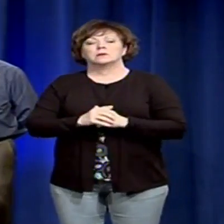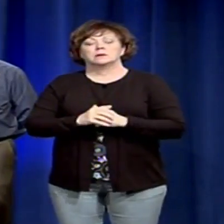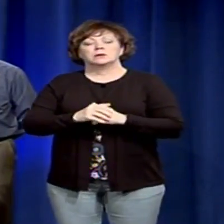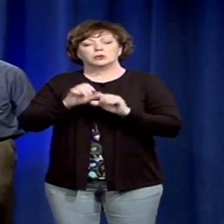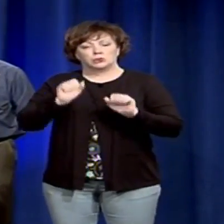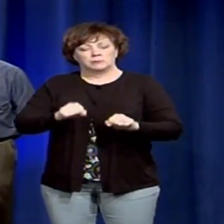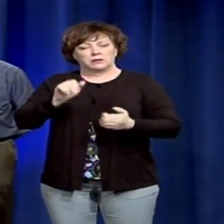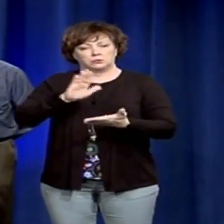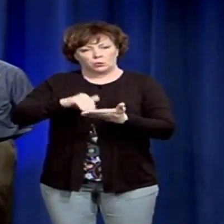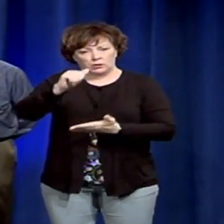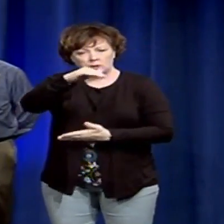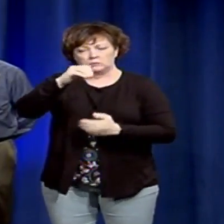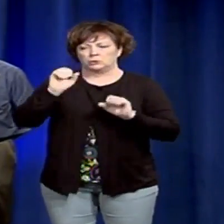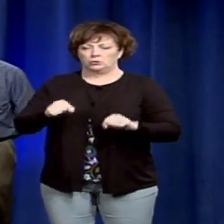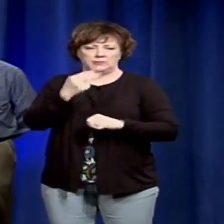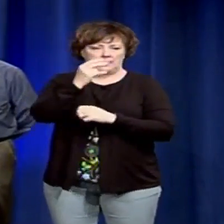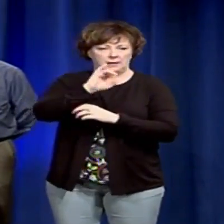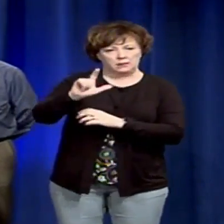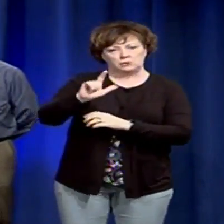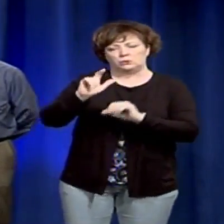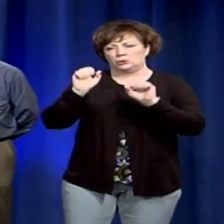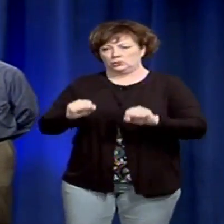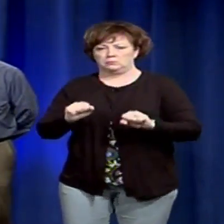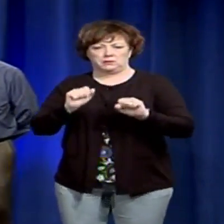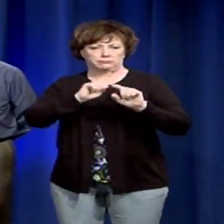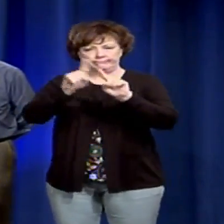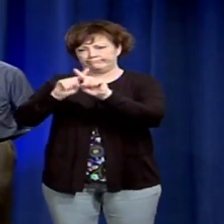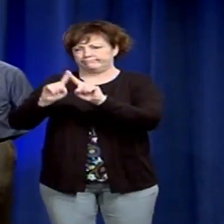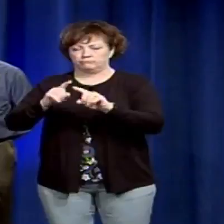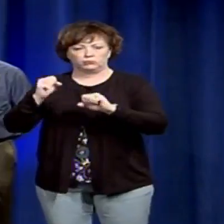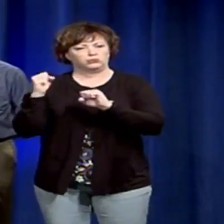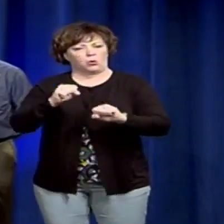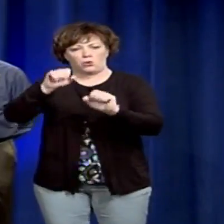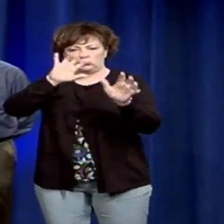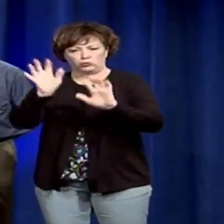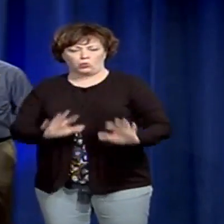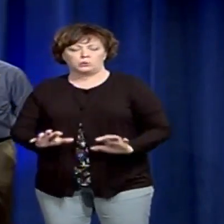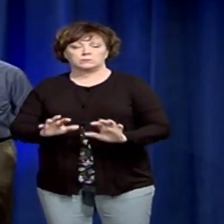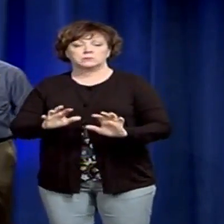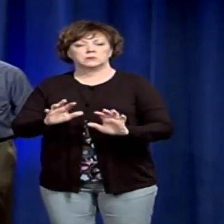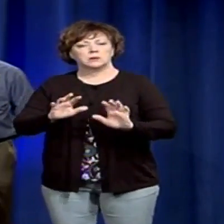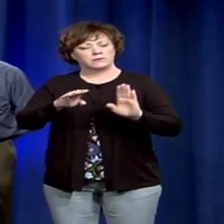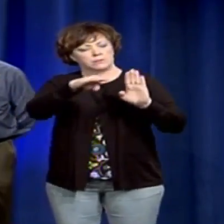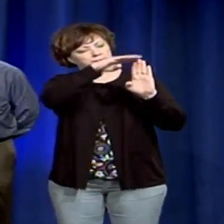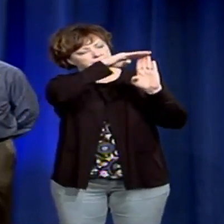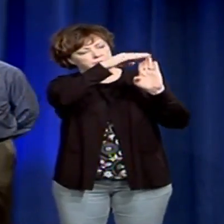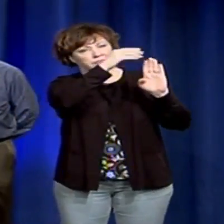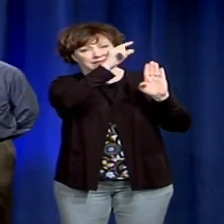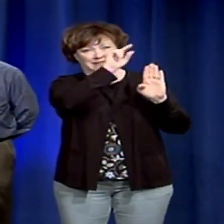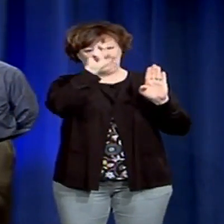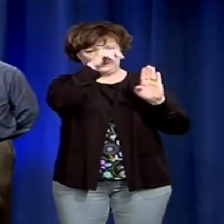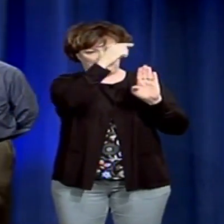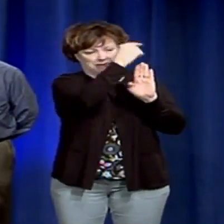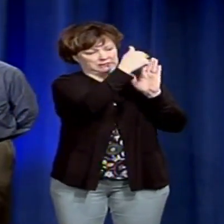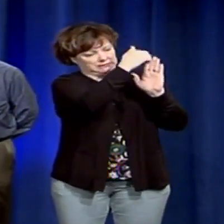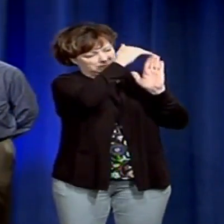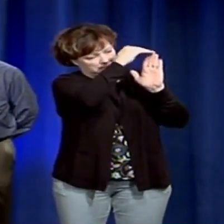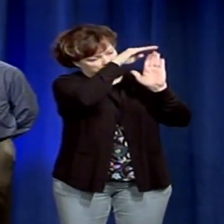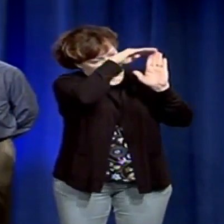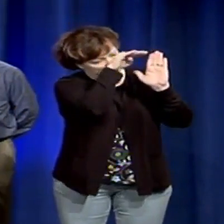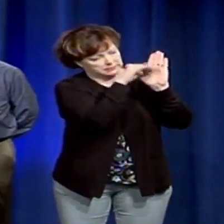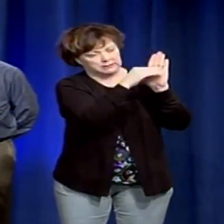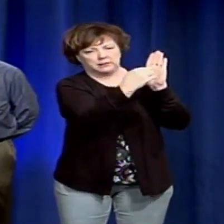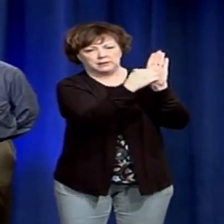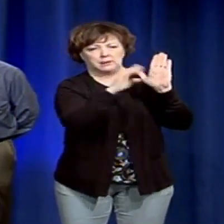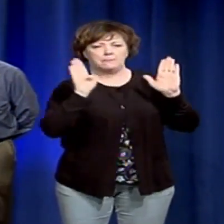and damaging winds across parts of the Tennessee Valley and all the way down to the Birmingham area. I want to make this very clear,